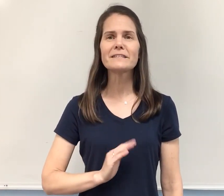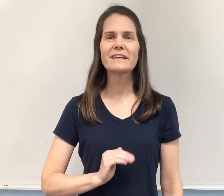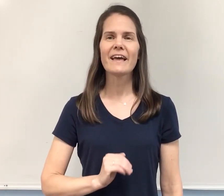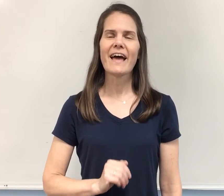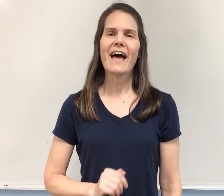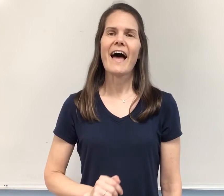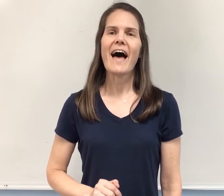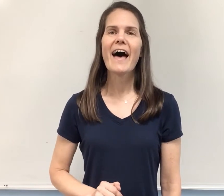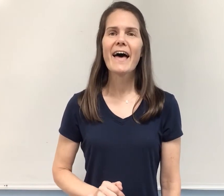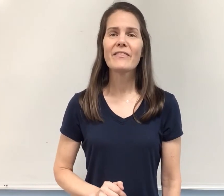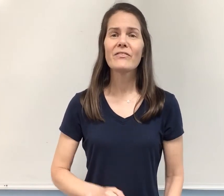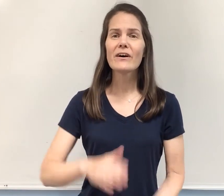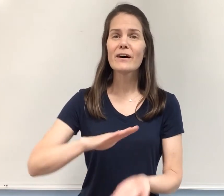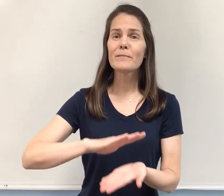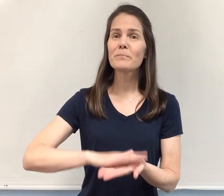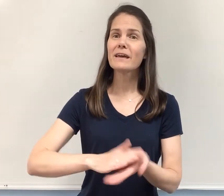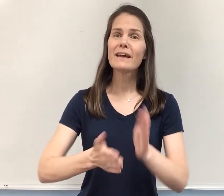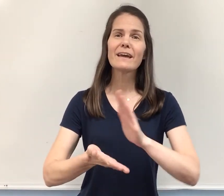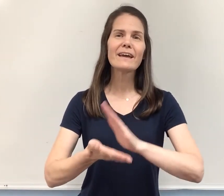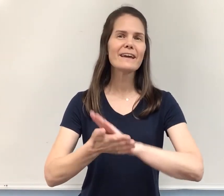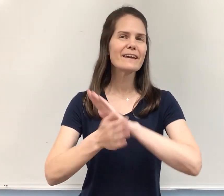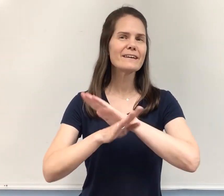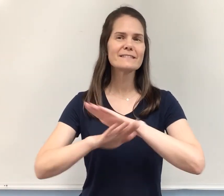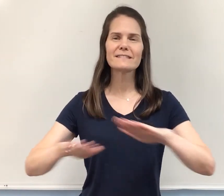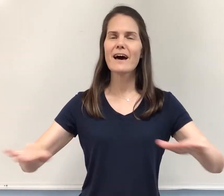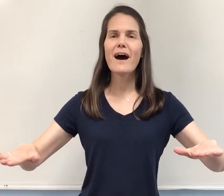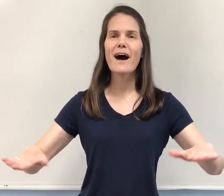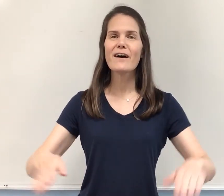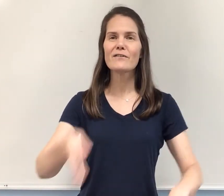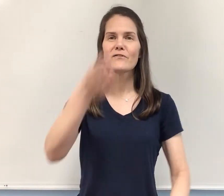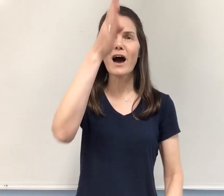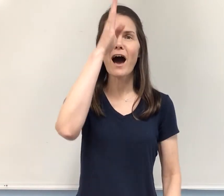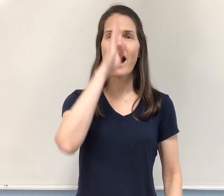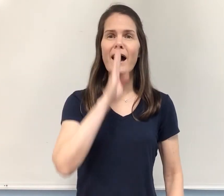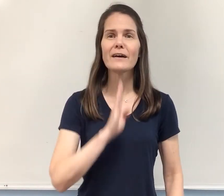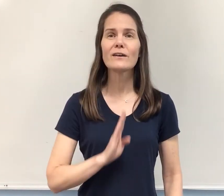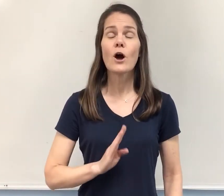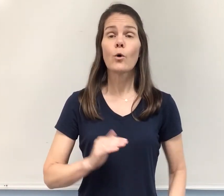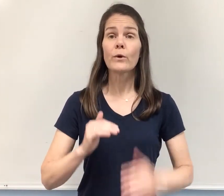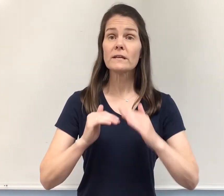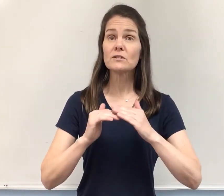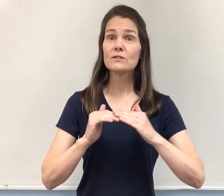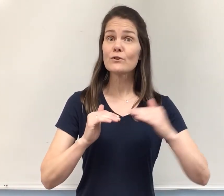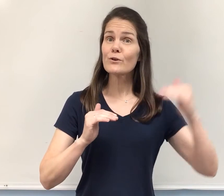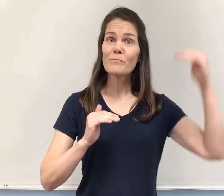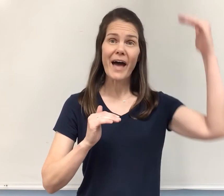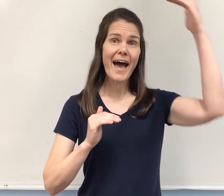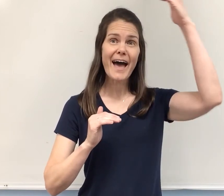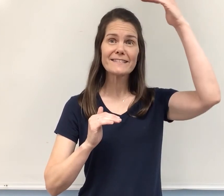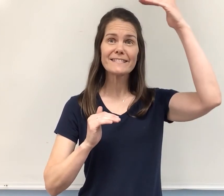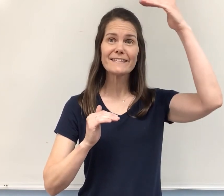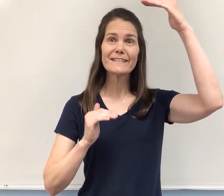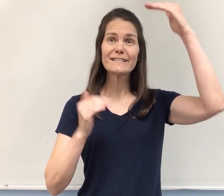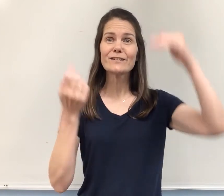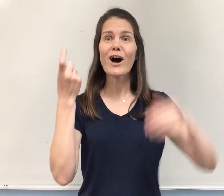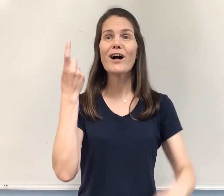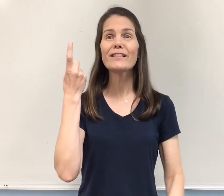And the peace of God, which surpasses all